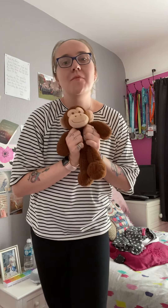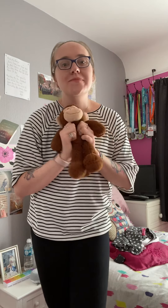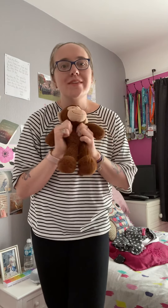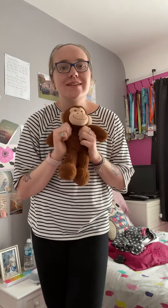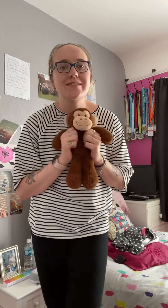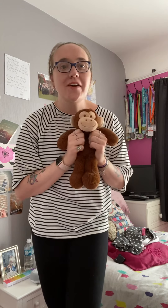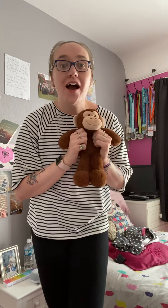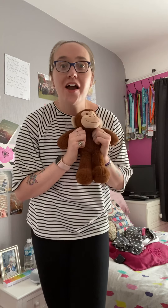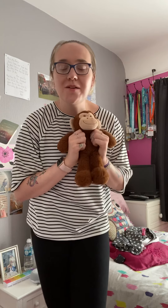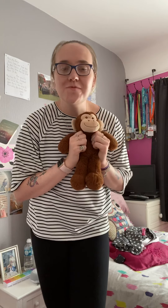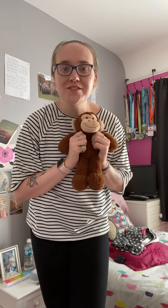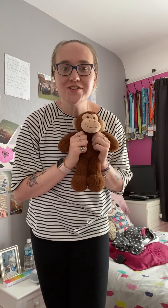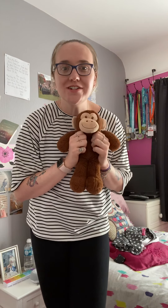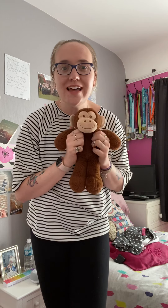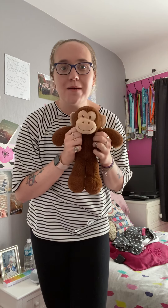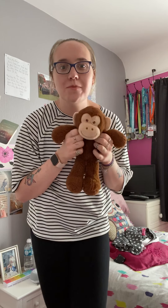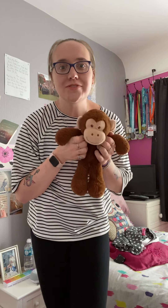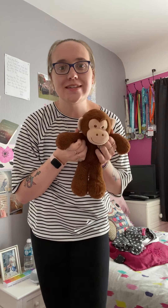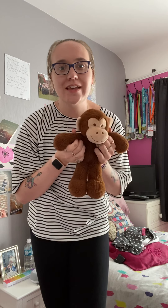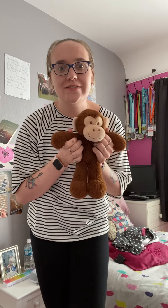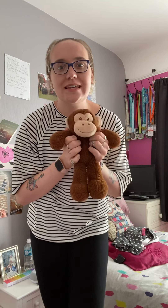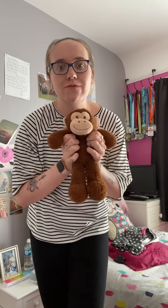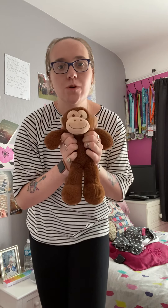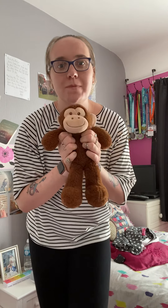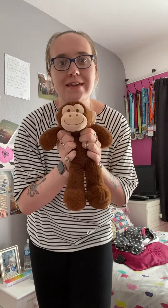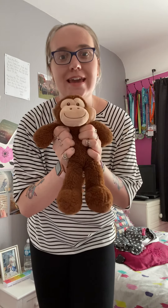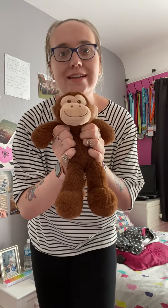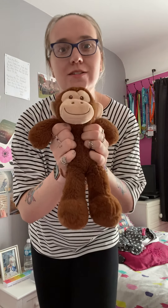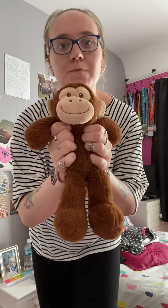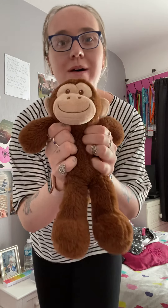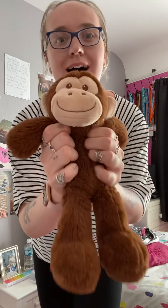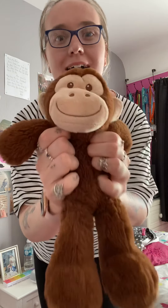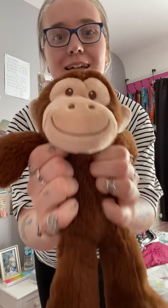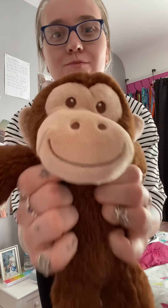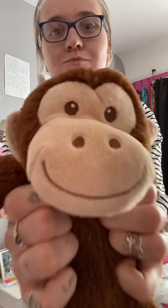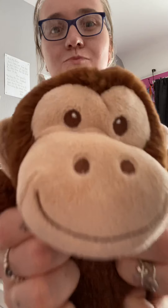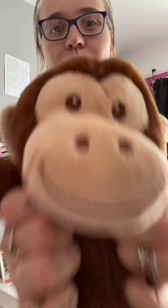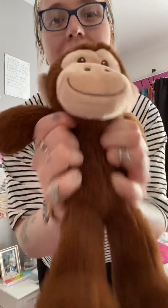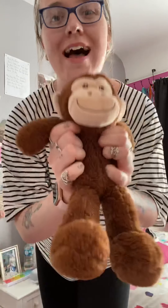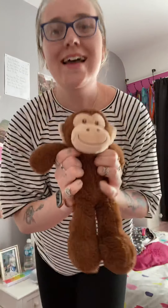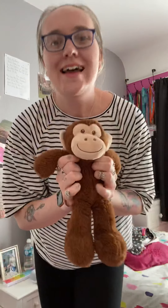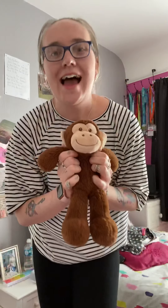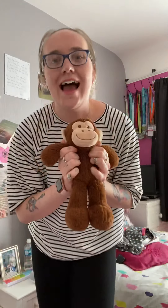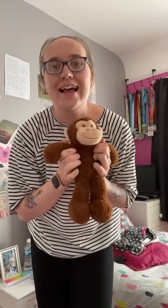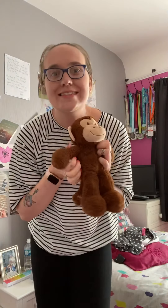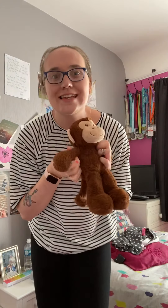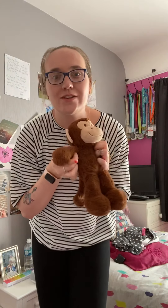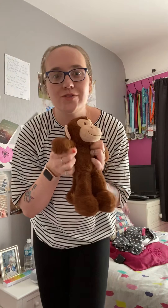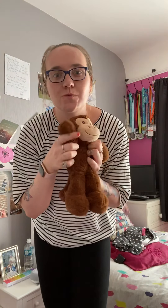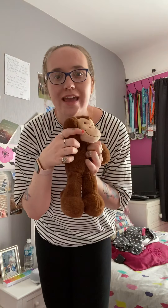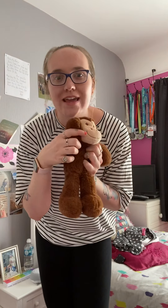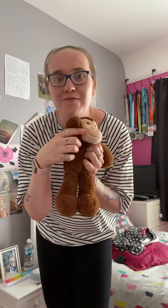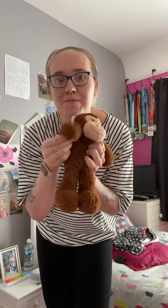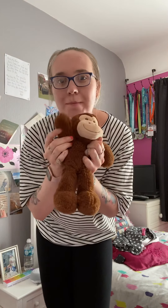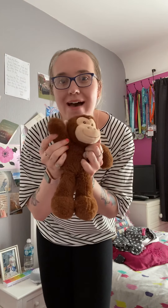So I hope you enjoyed that And Monty's going to give you a big kiss goodbye And he's going to wave bye bye